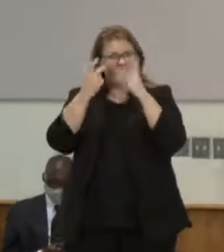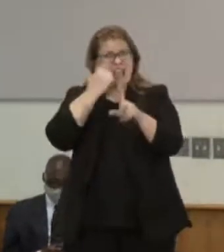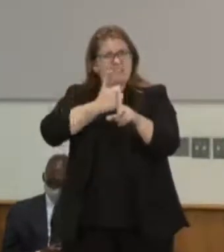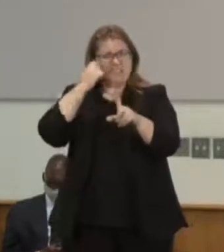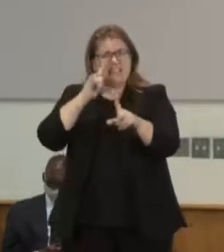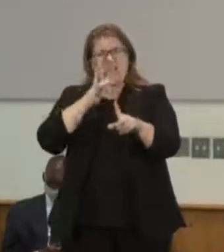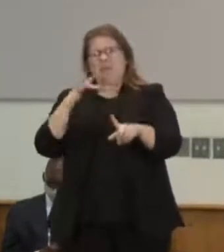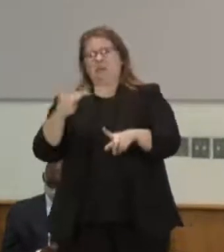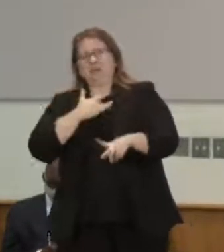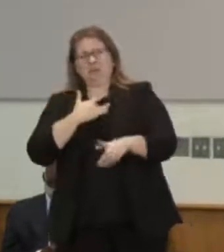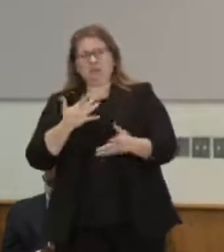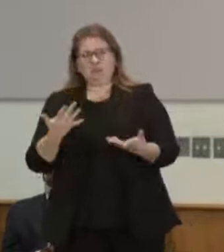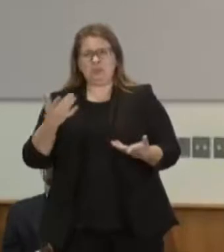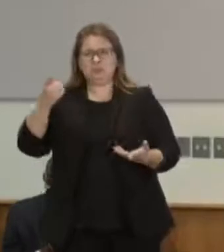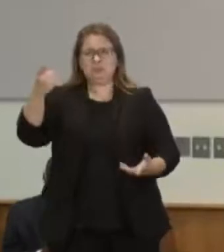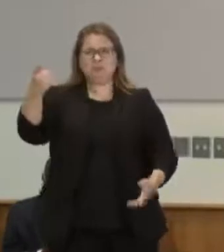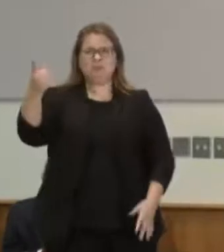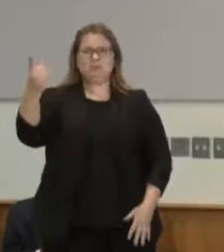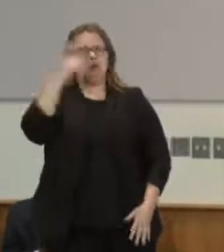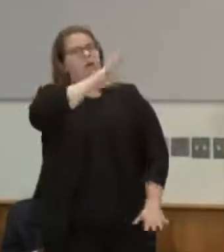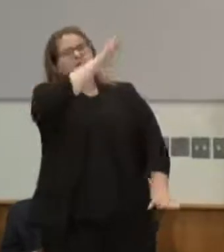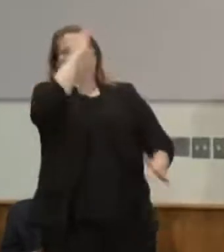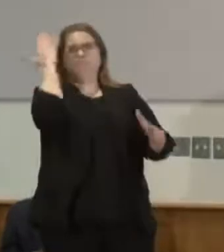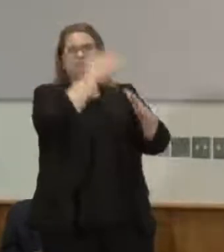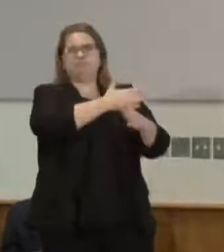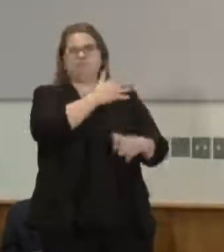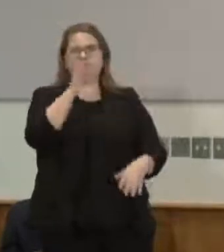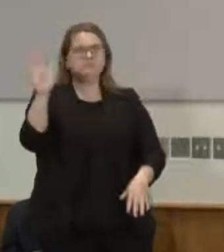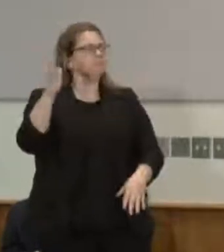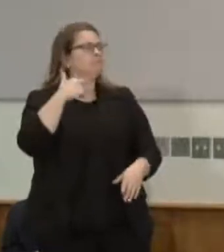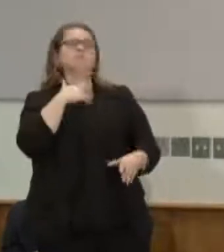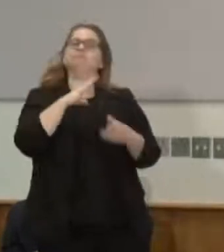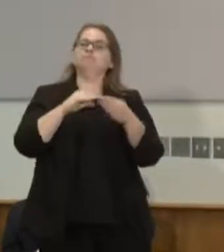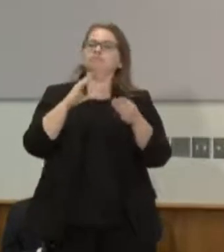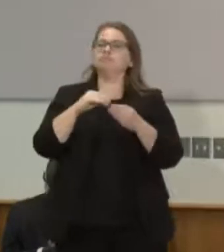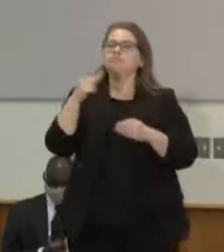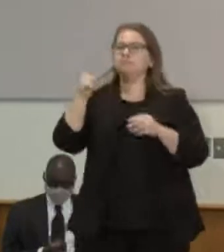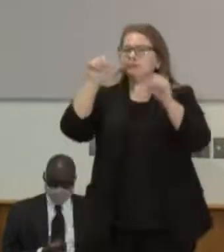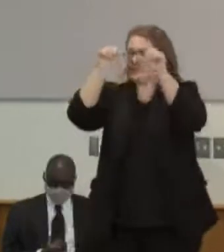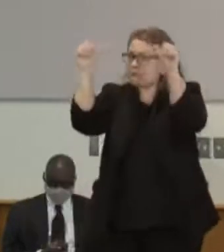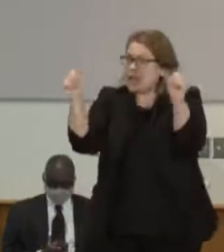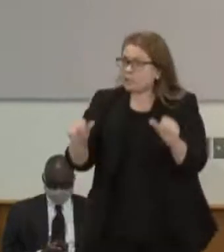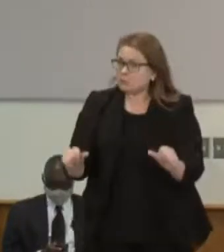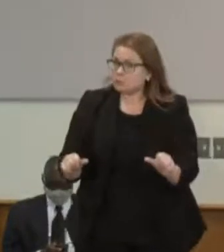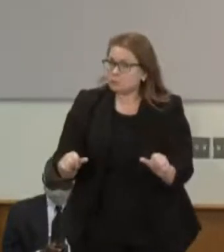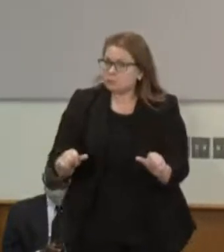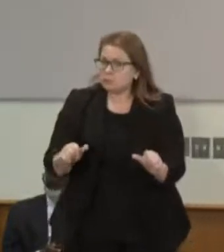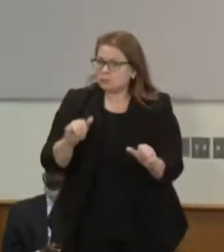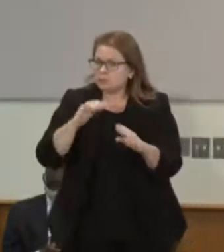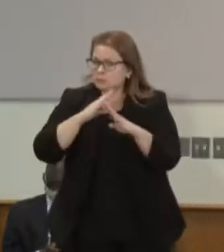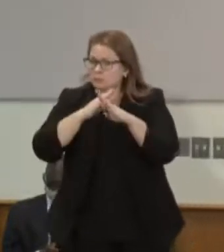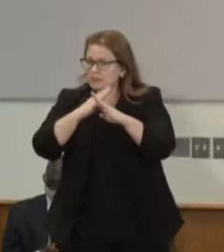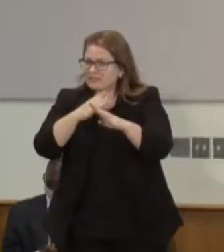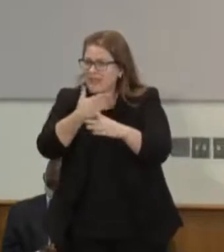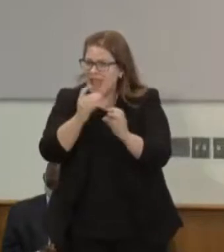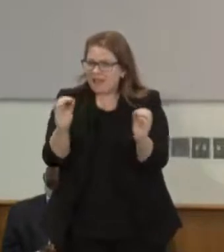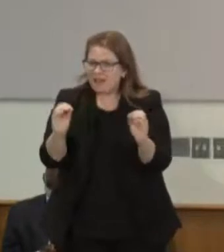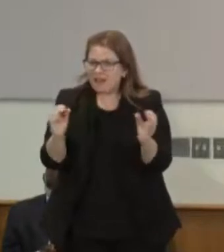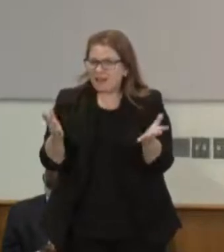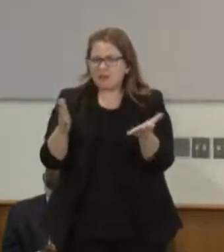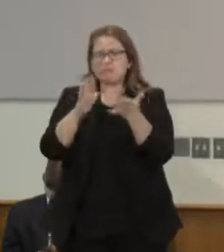very outspoken about that statue you were also ahead of the commission that could have done something about it peacefully have you